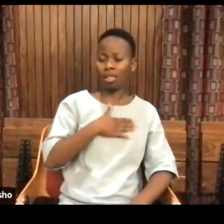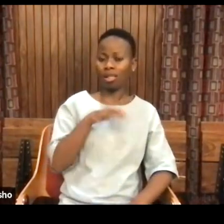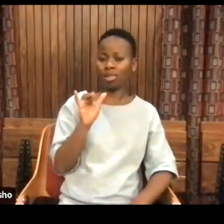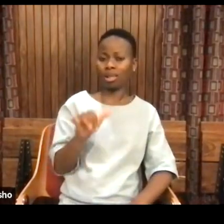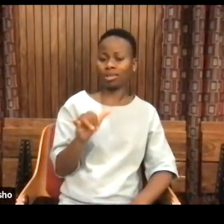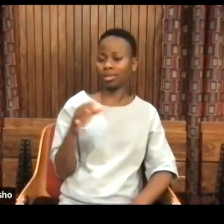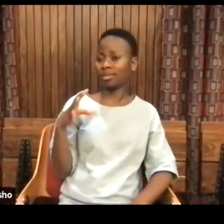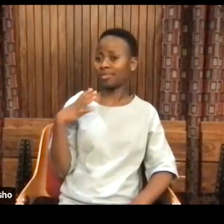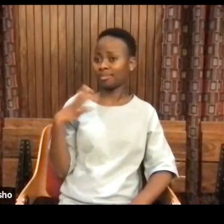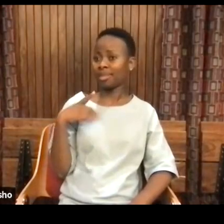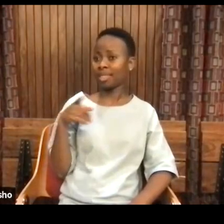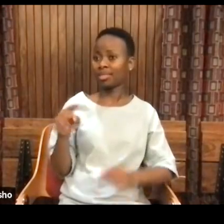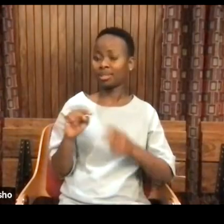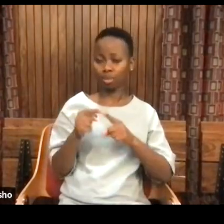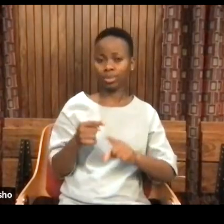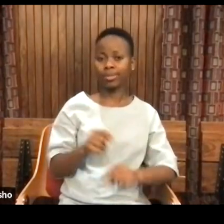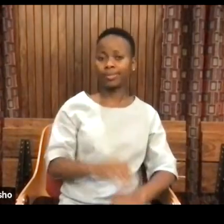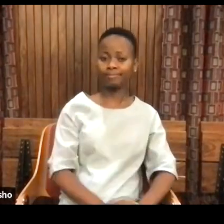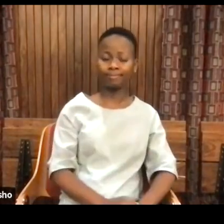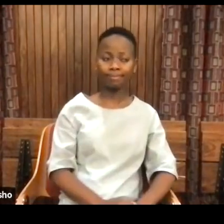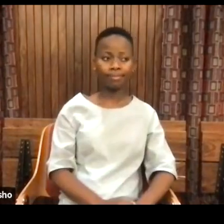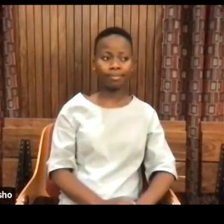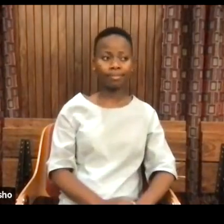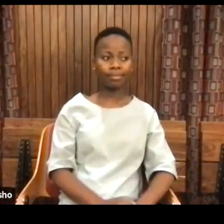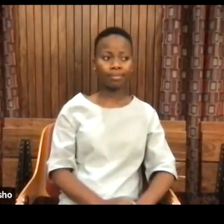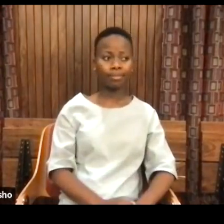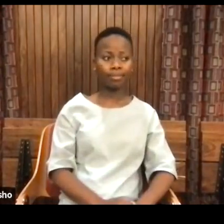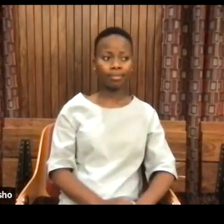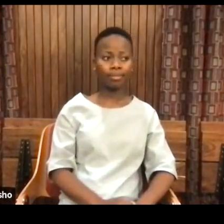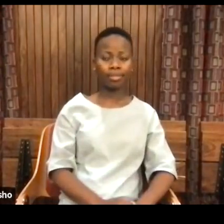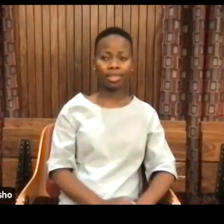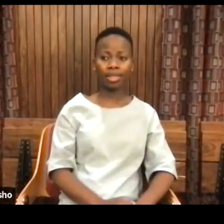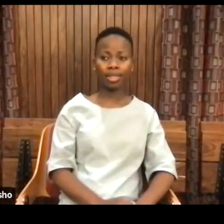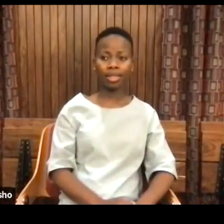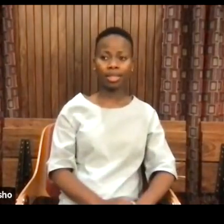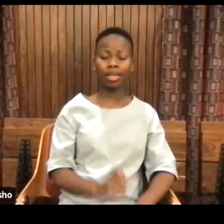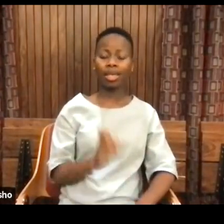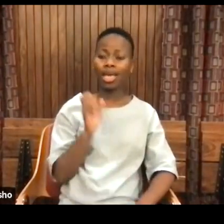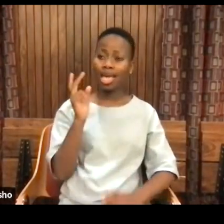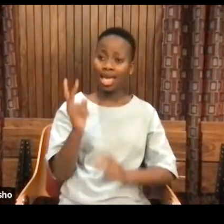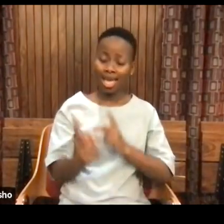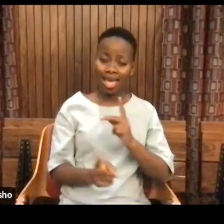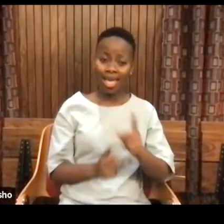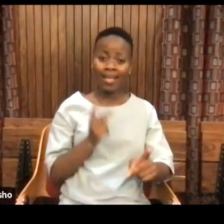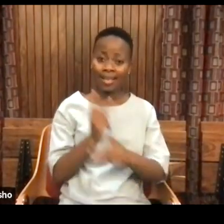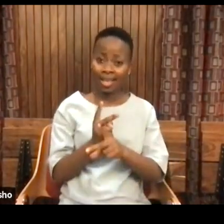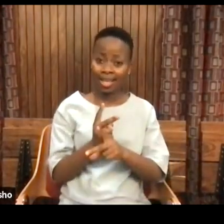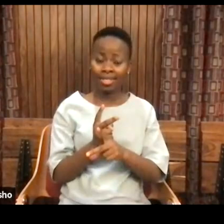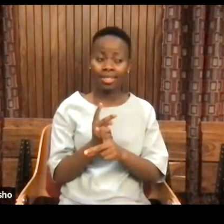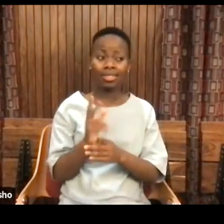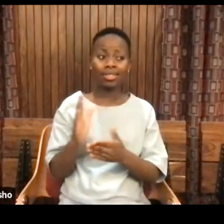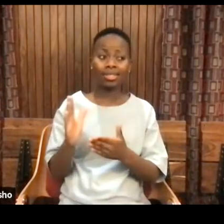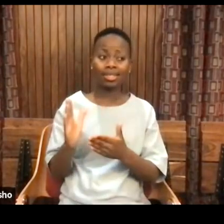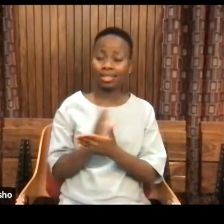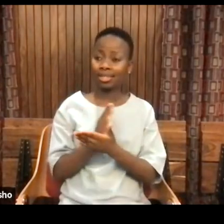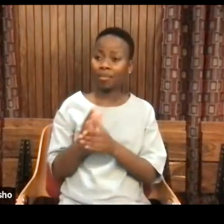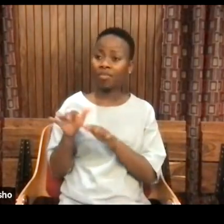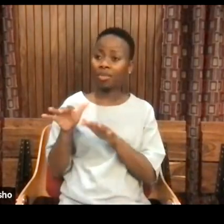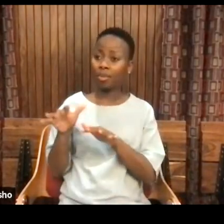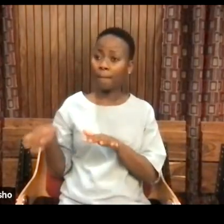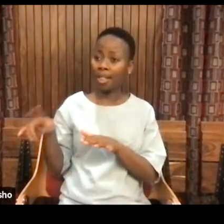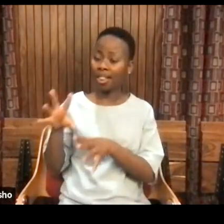That's the part there. Now, with it, again, and I've talked to some of the people actually